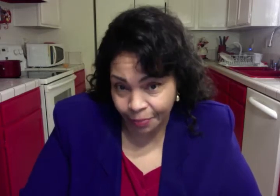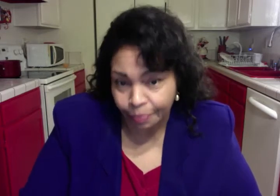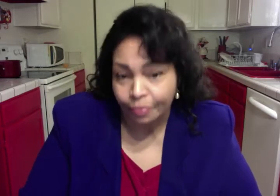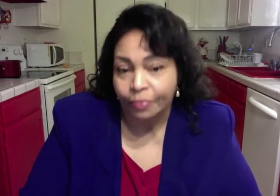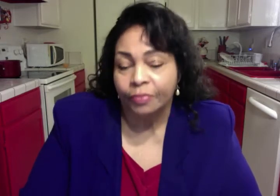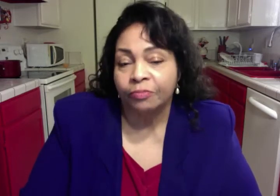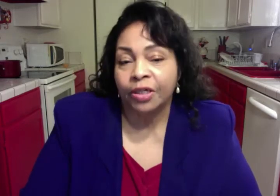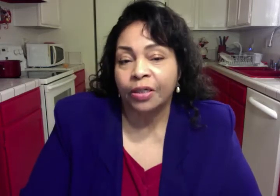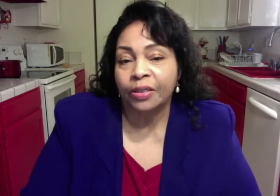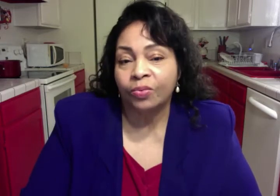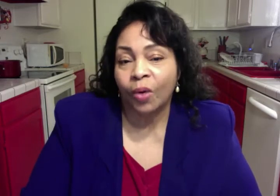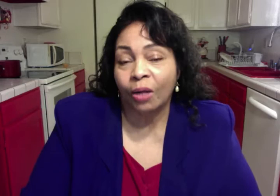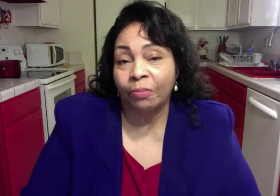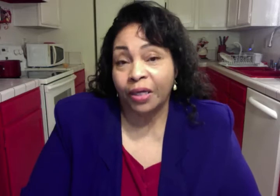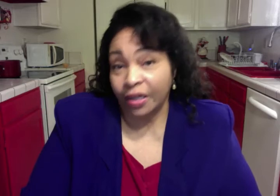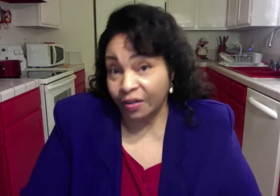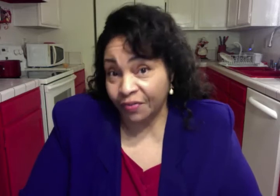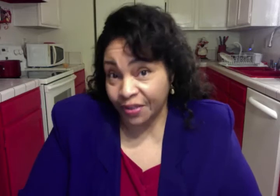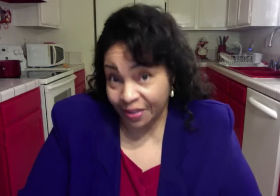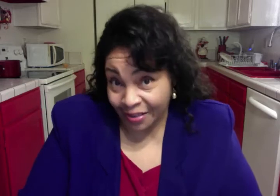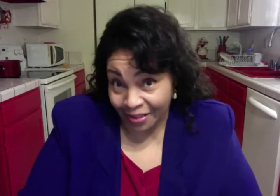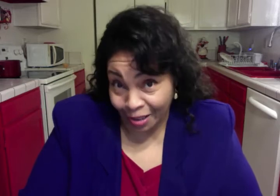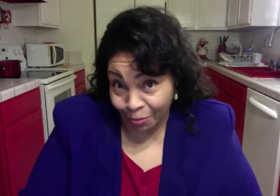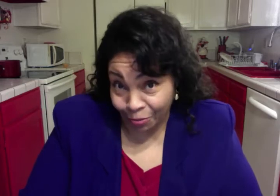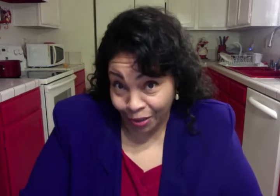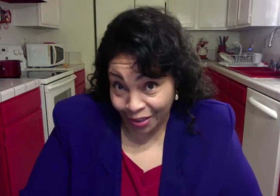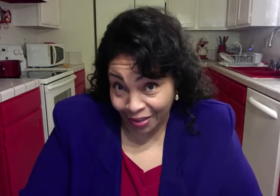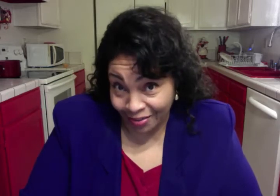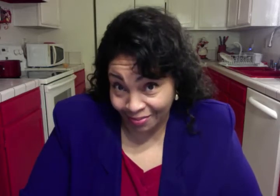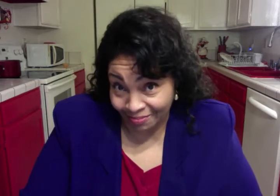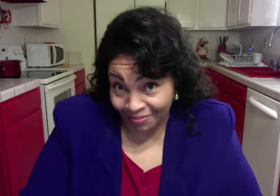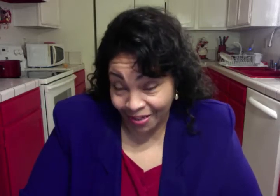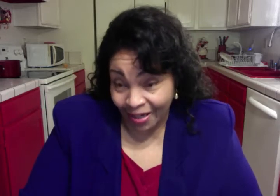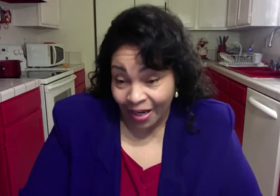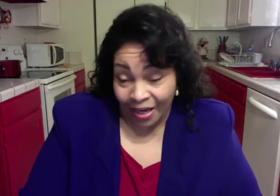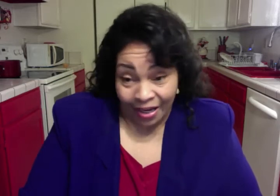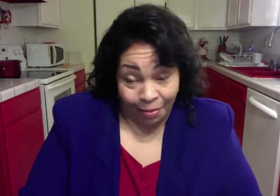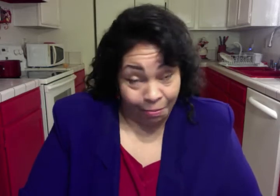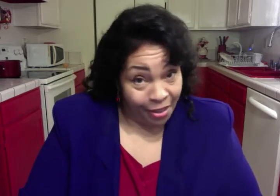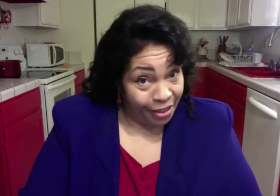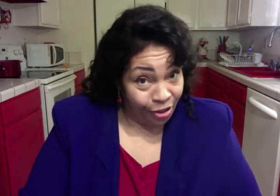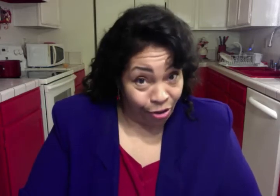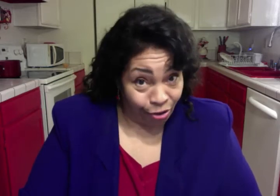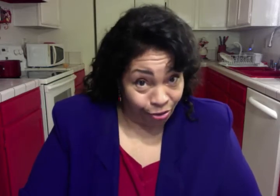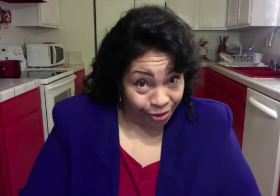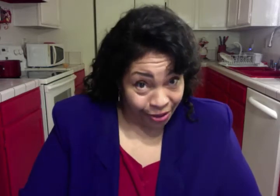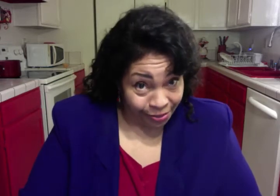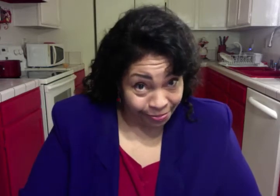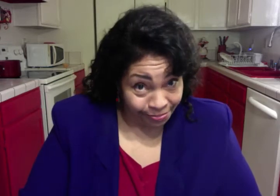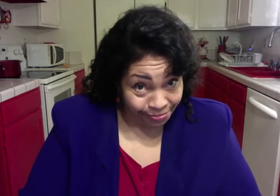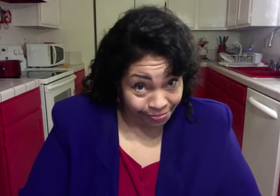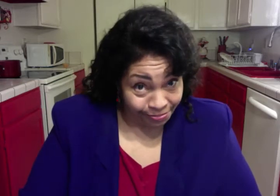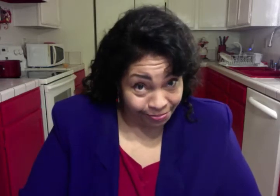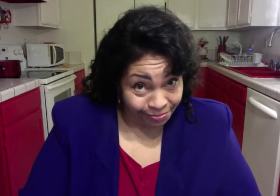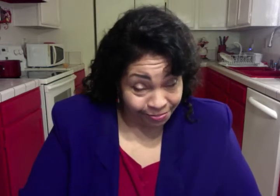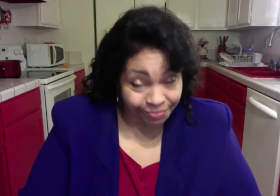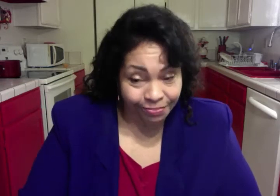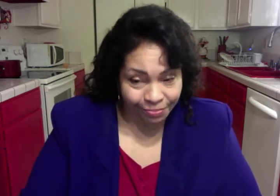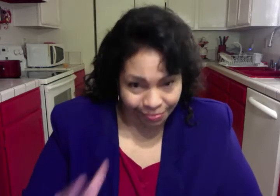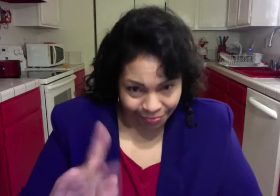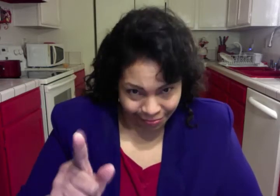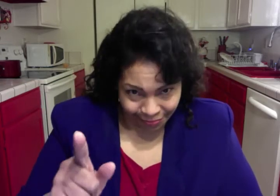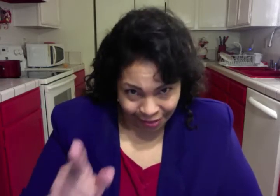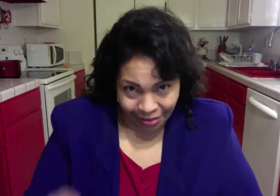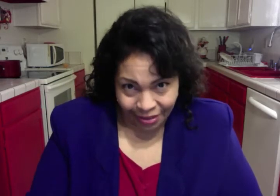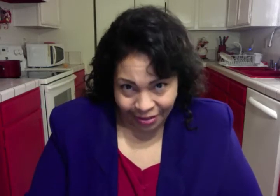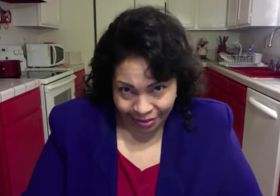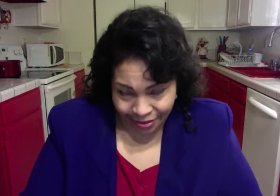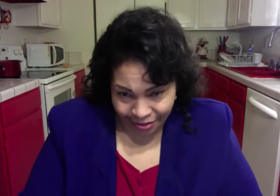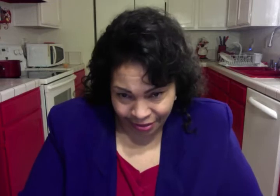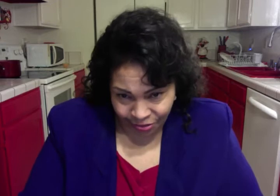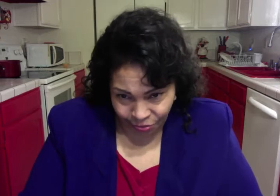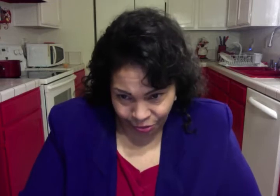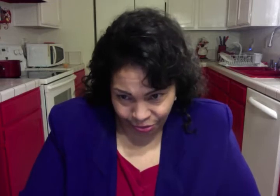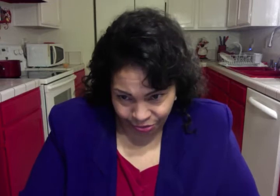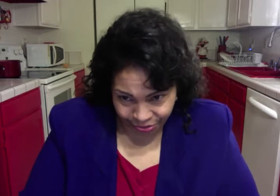because while many of us are celebrating, many are hurting. Listen to these words.